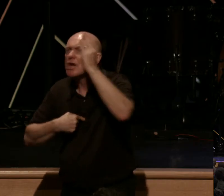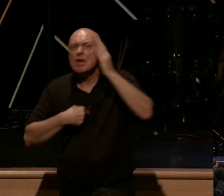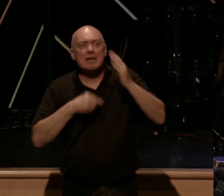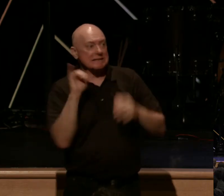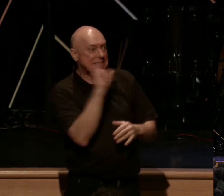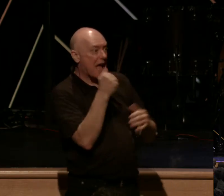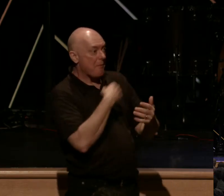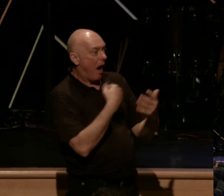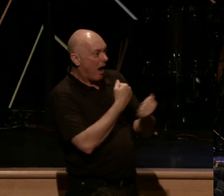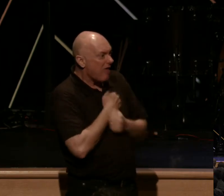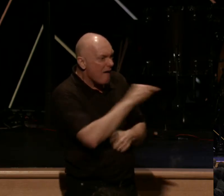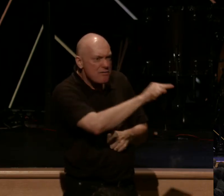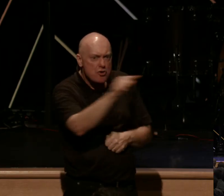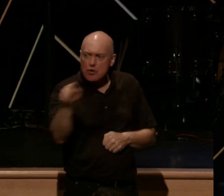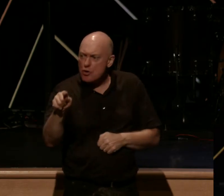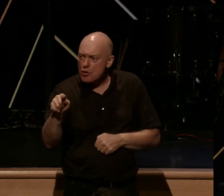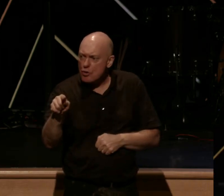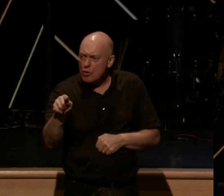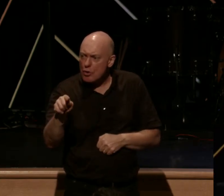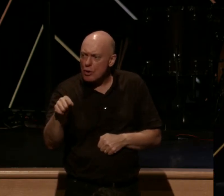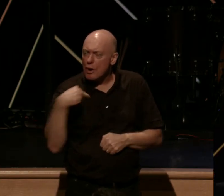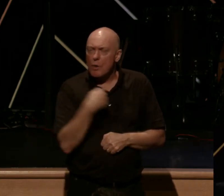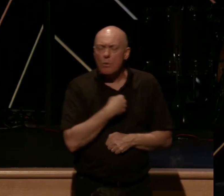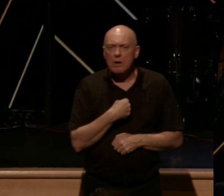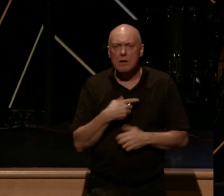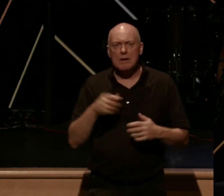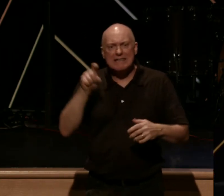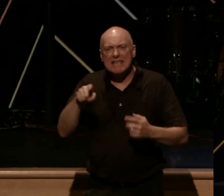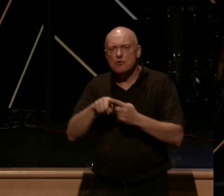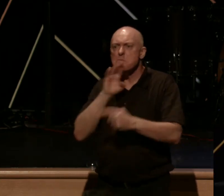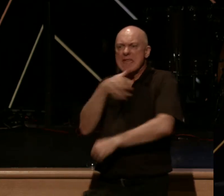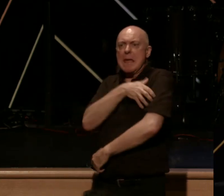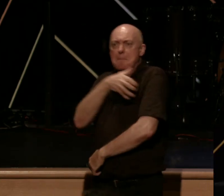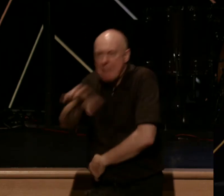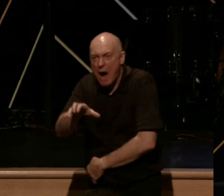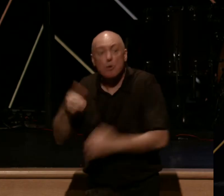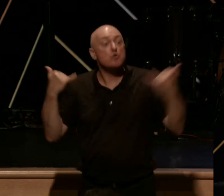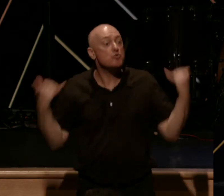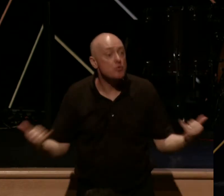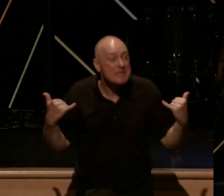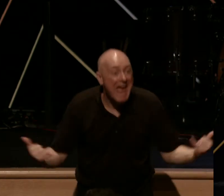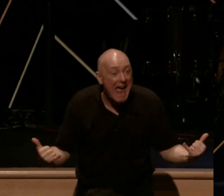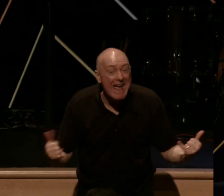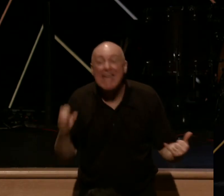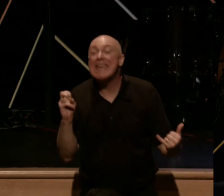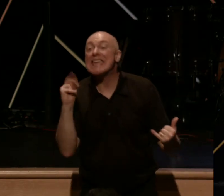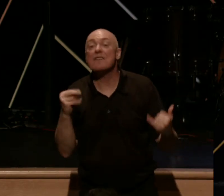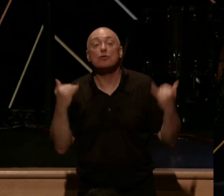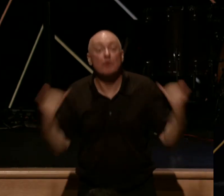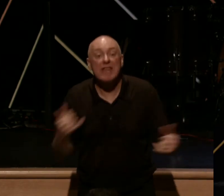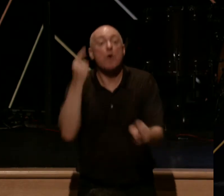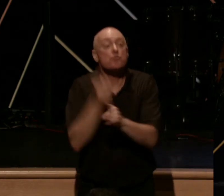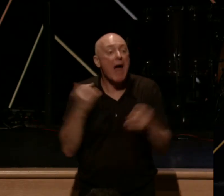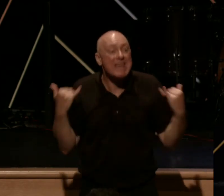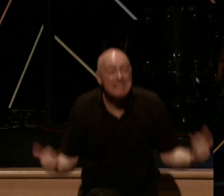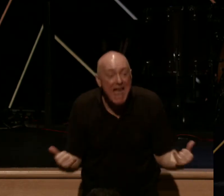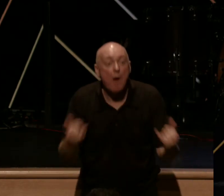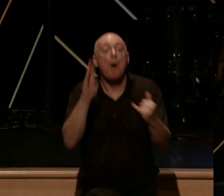I loved you that we would be empowered even today, even today, right now by the Spirit